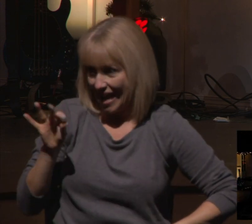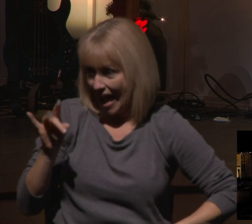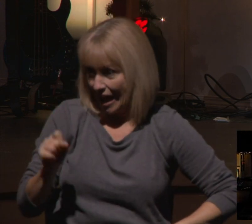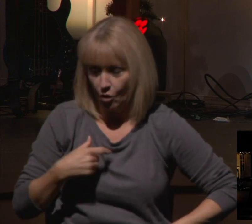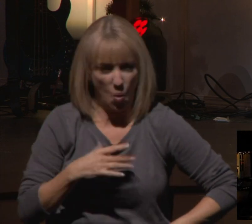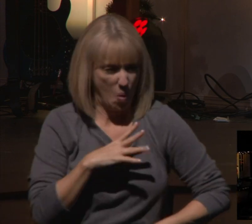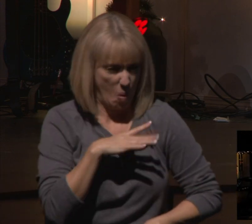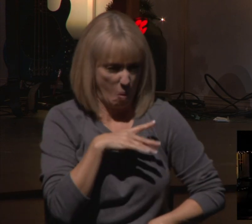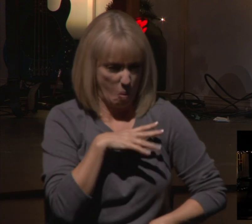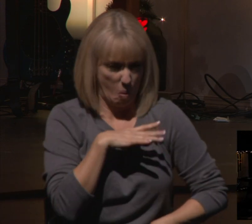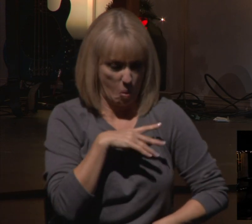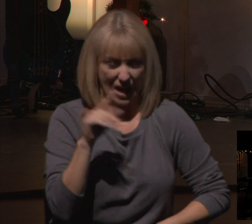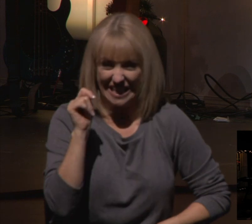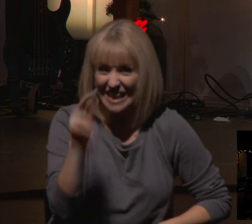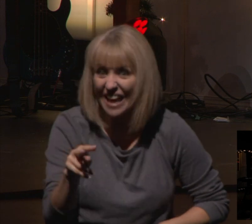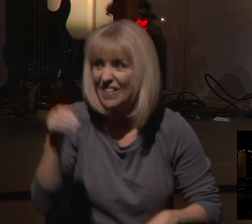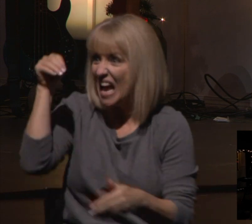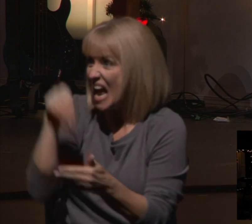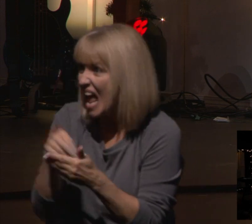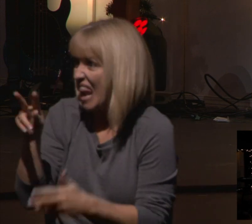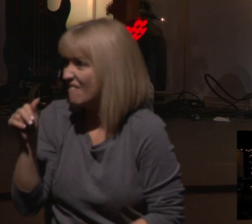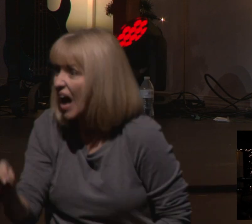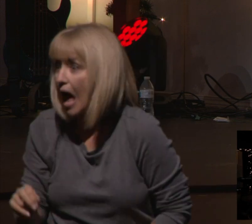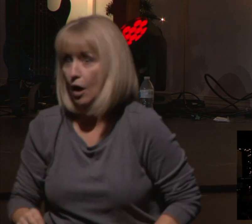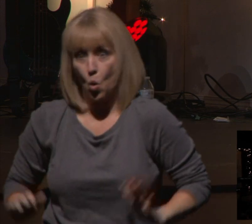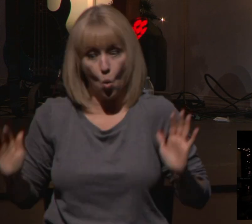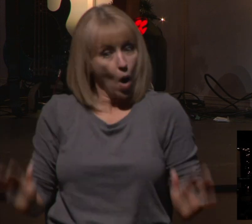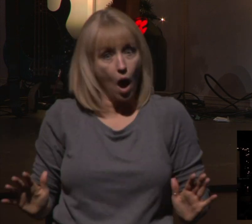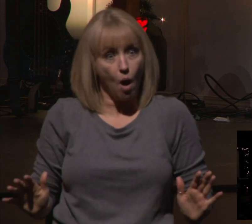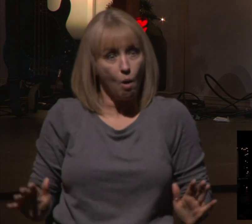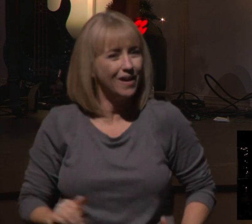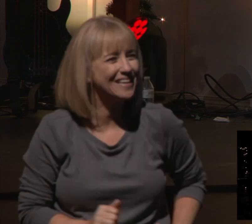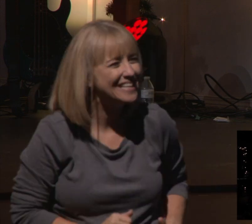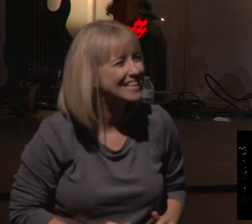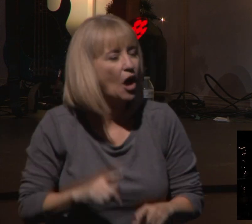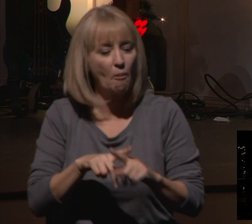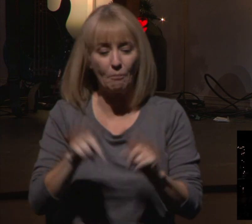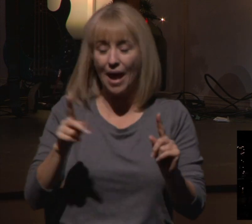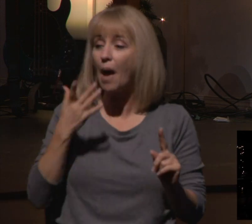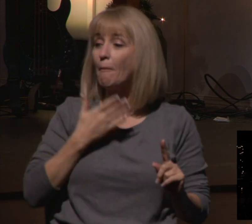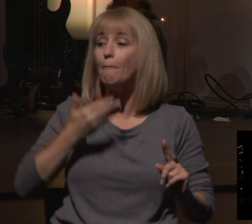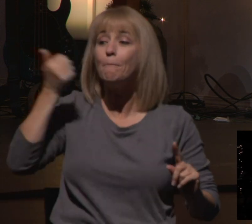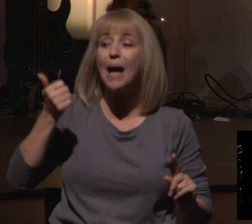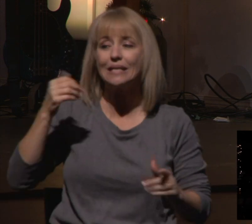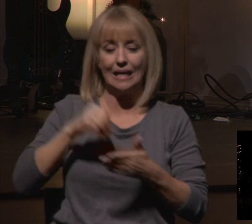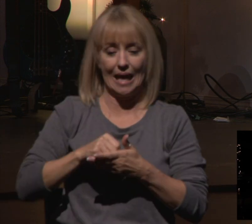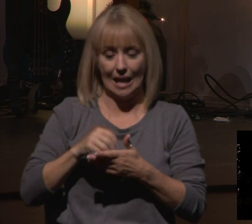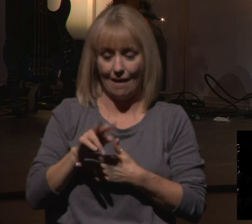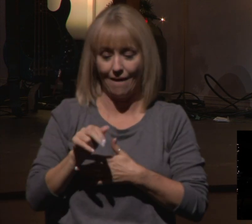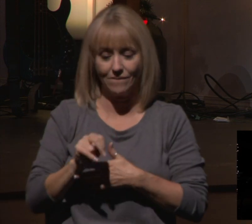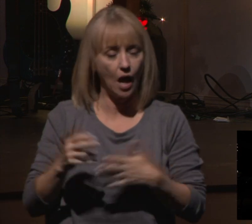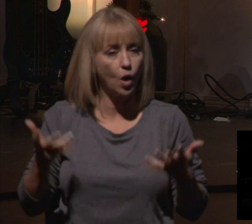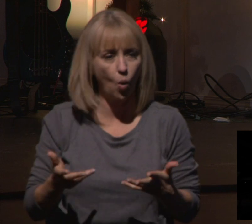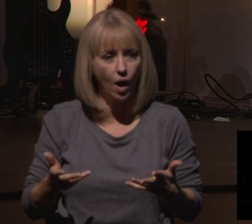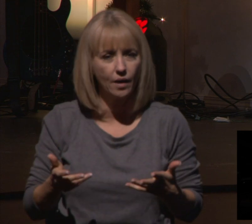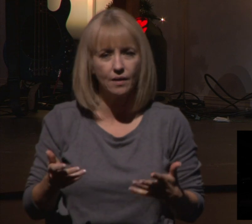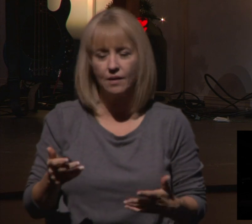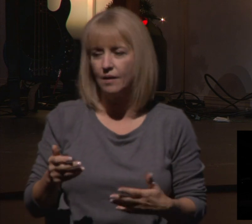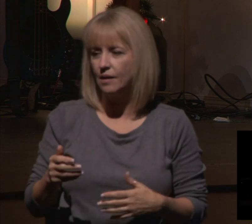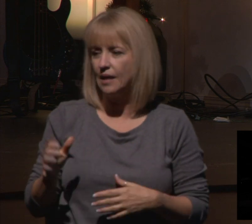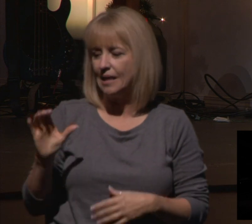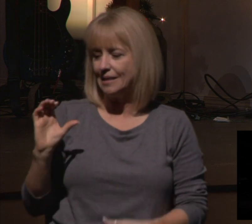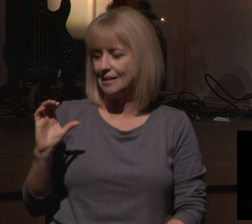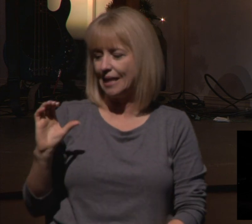TV inside of the van. But better than that, my favorite piece of technology in our van was the CB.